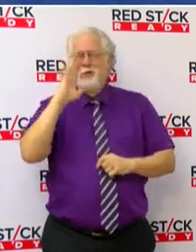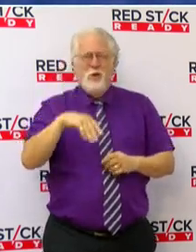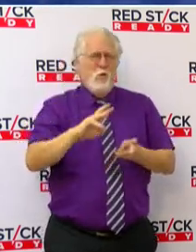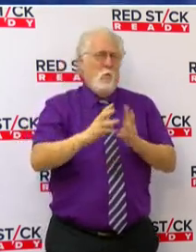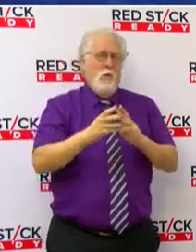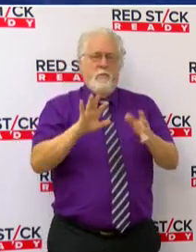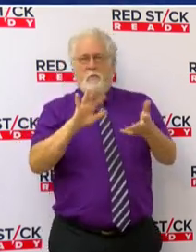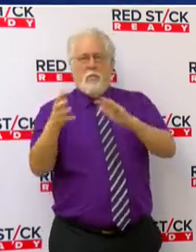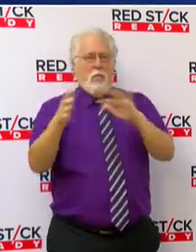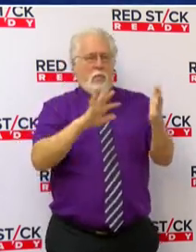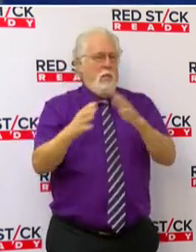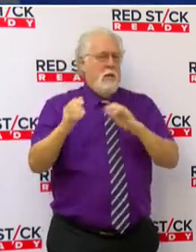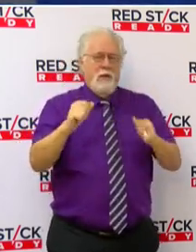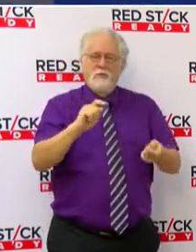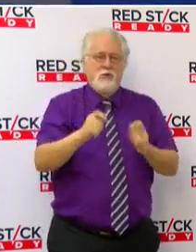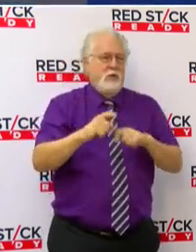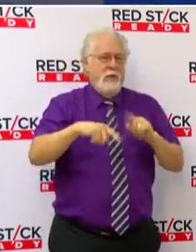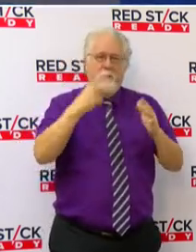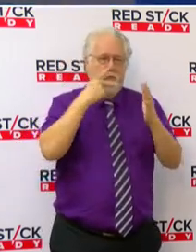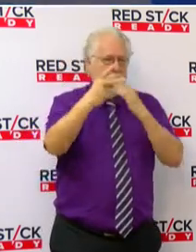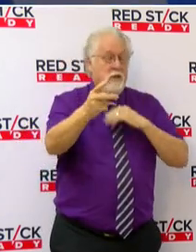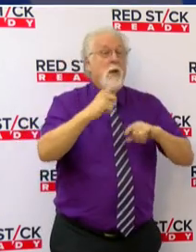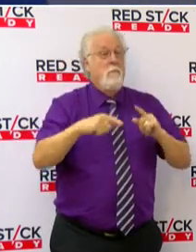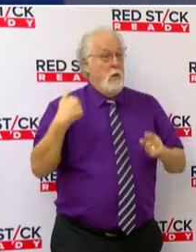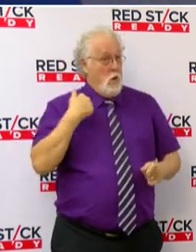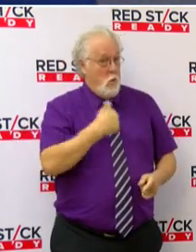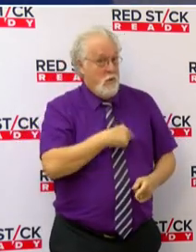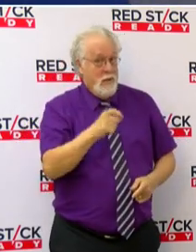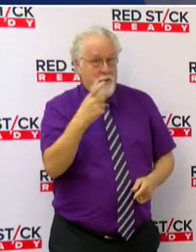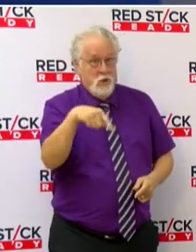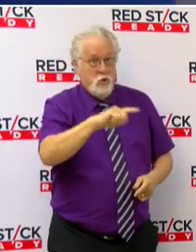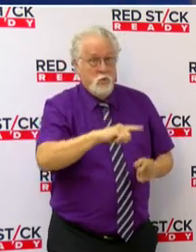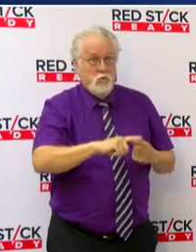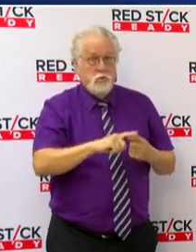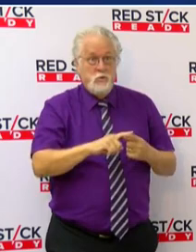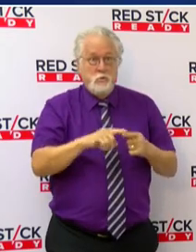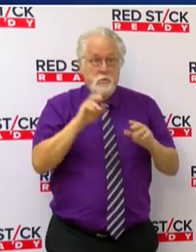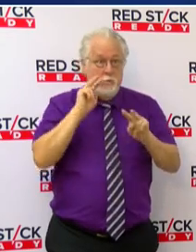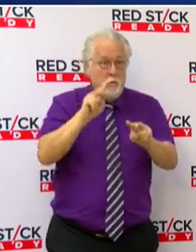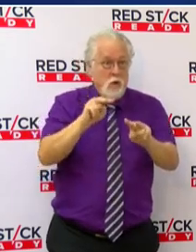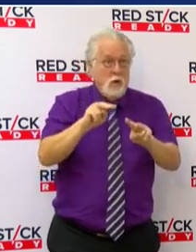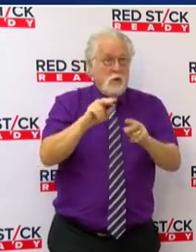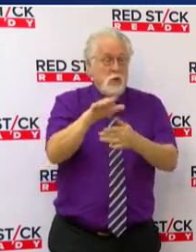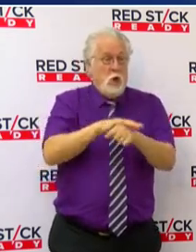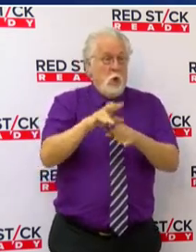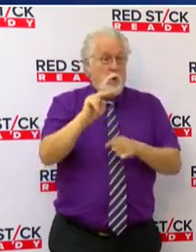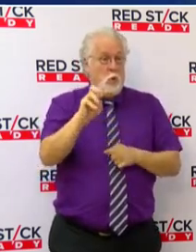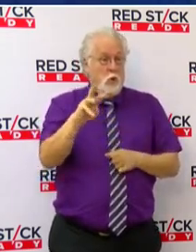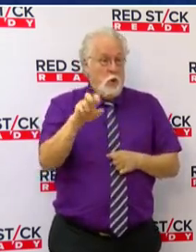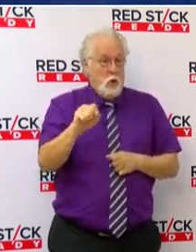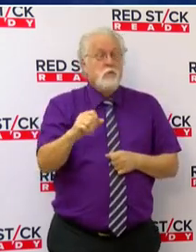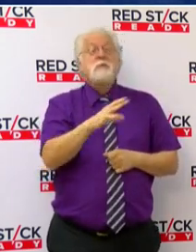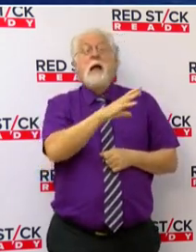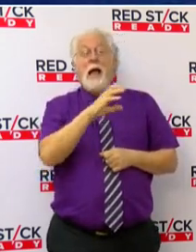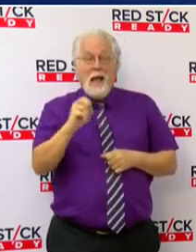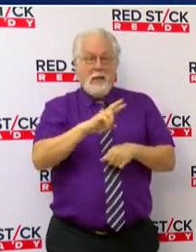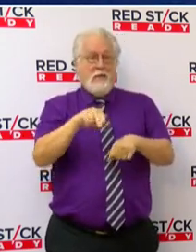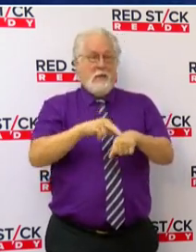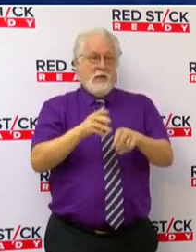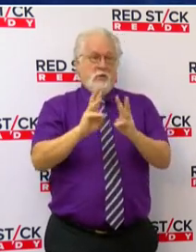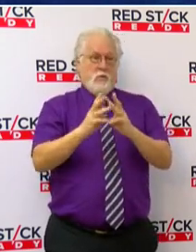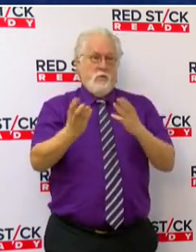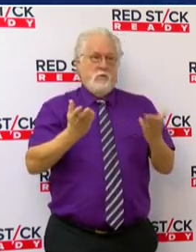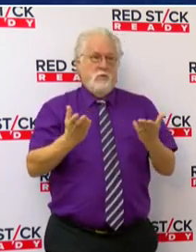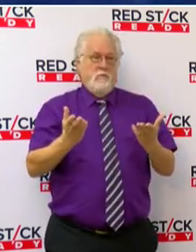is a fluid situation. Unpredictable. But we need you to stay connected to the local news stations and to the National Weather